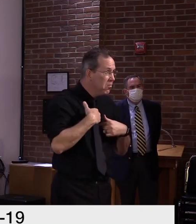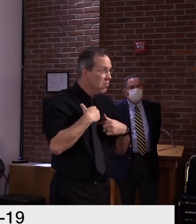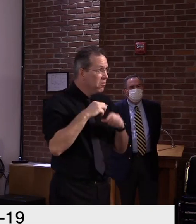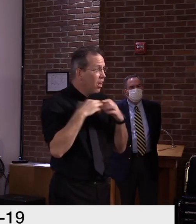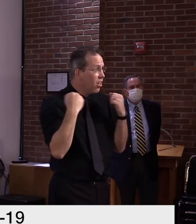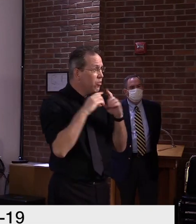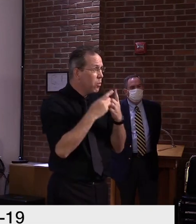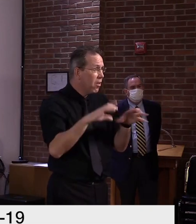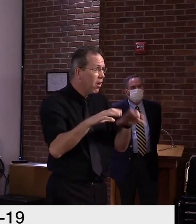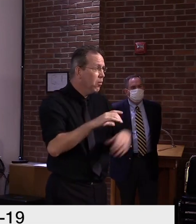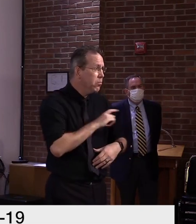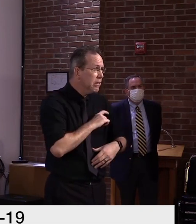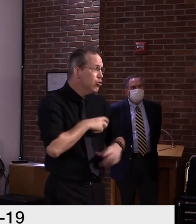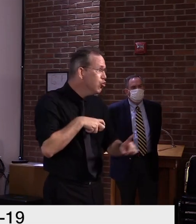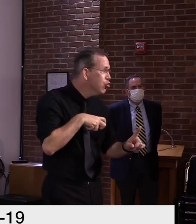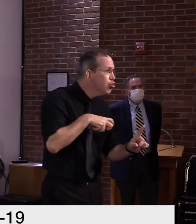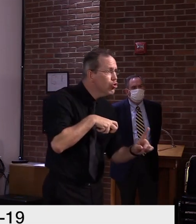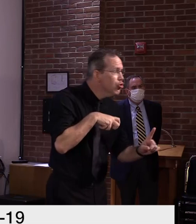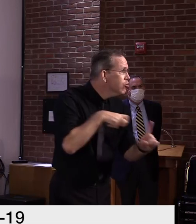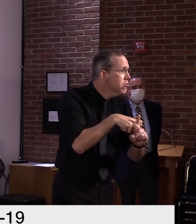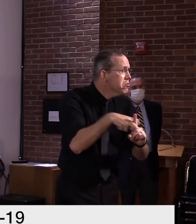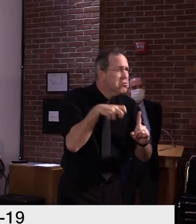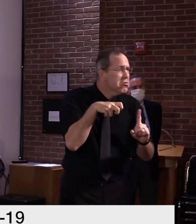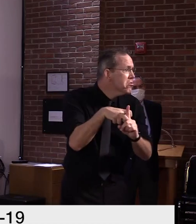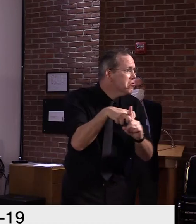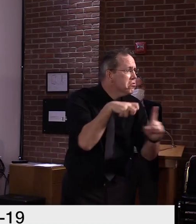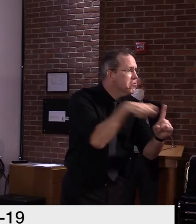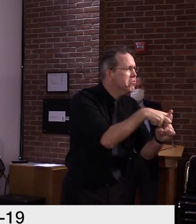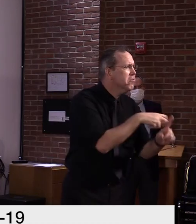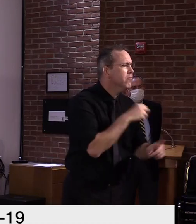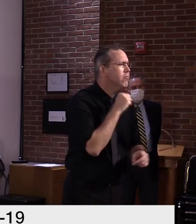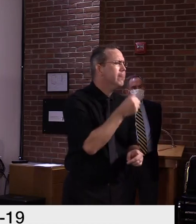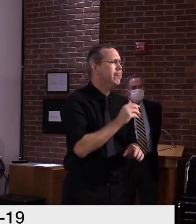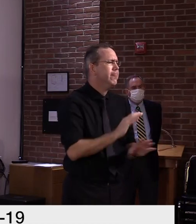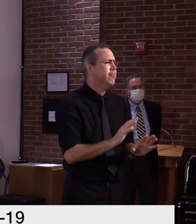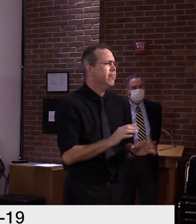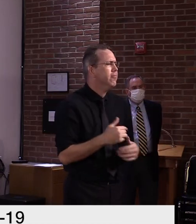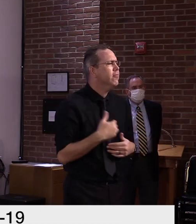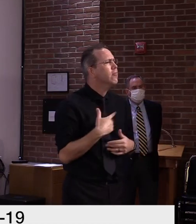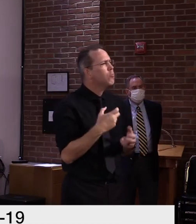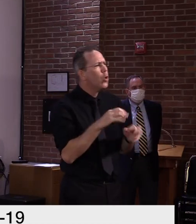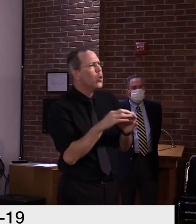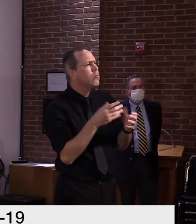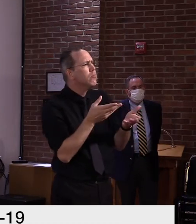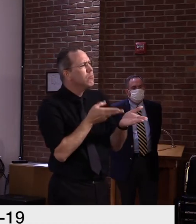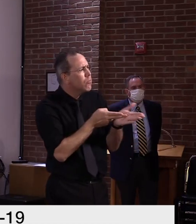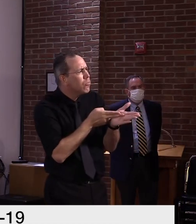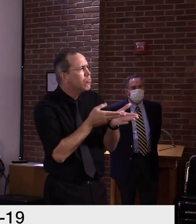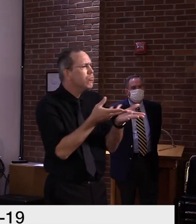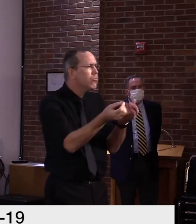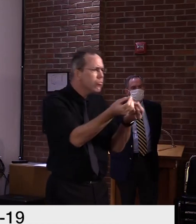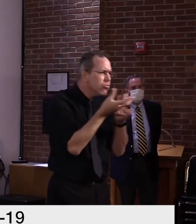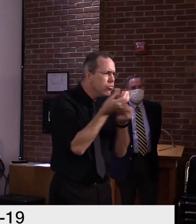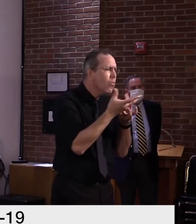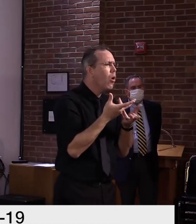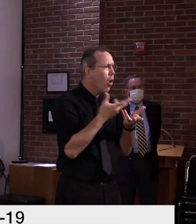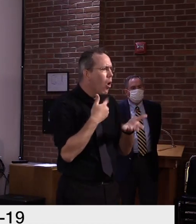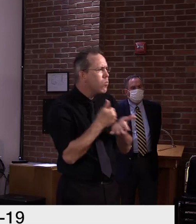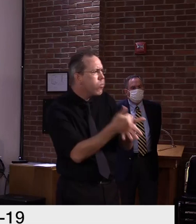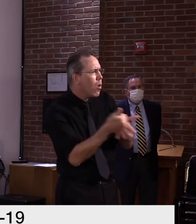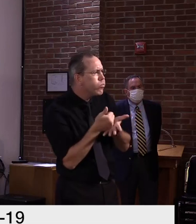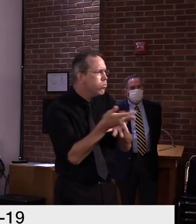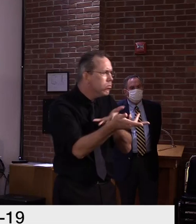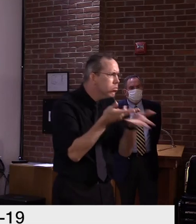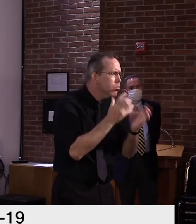moment of the day. Uh, we've discussed that at press conferences previously where that's not the way, uh, we do that in this